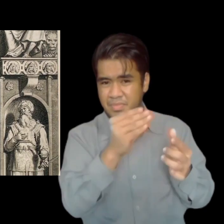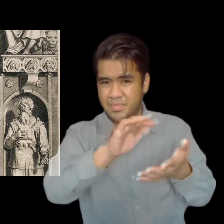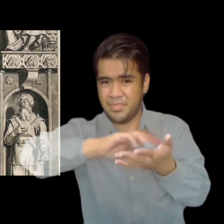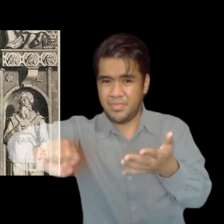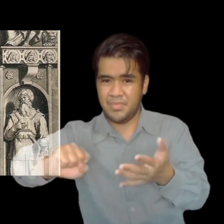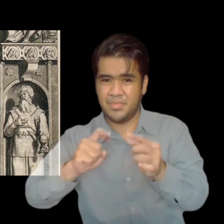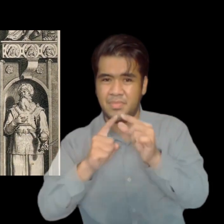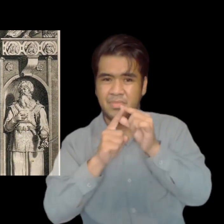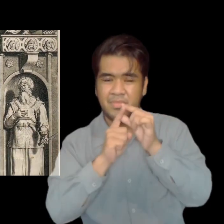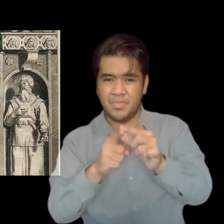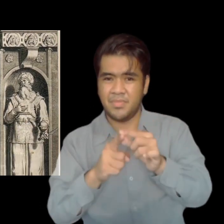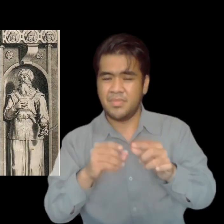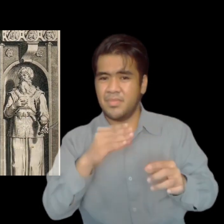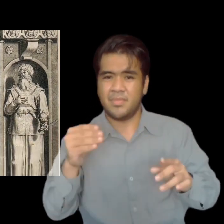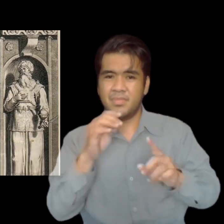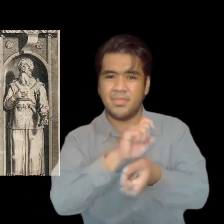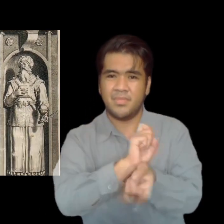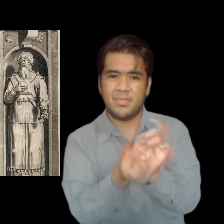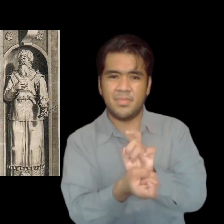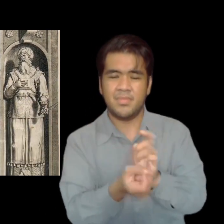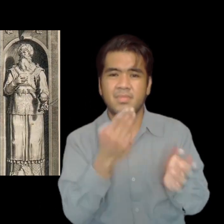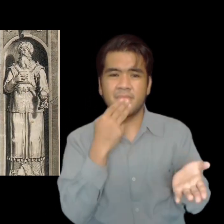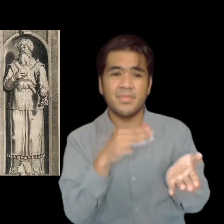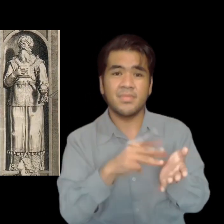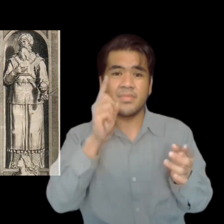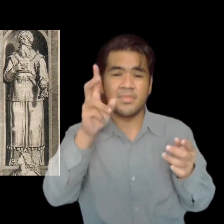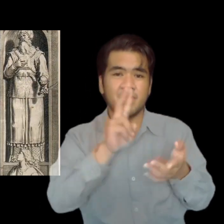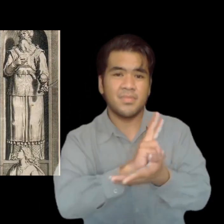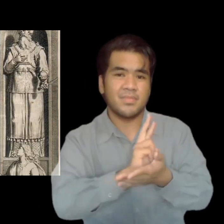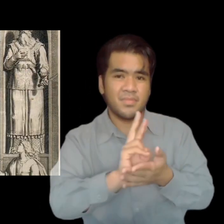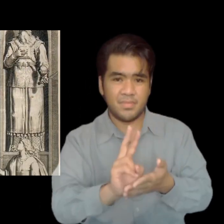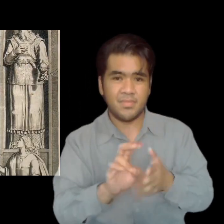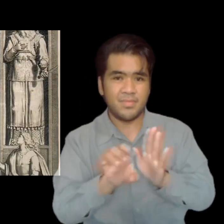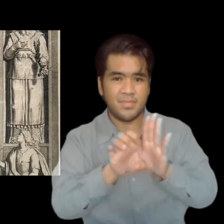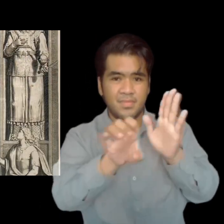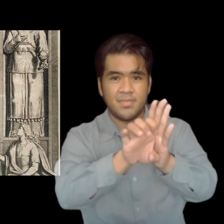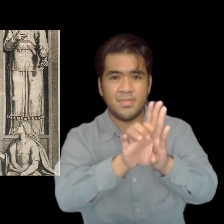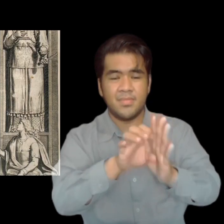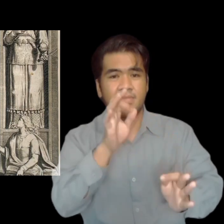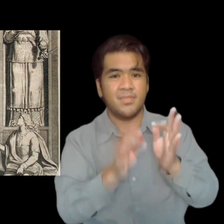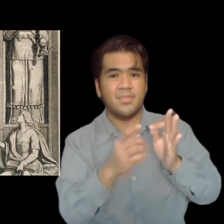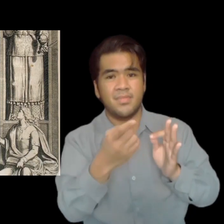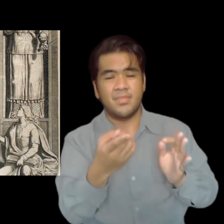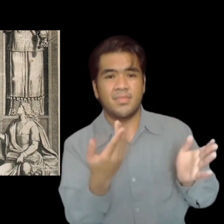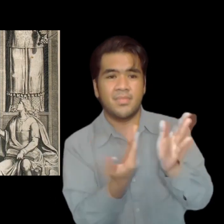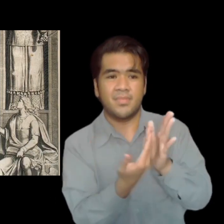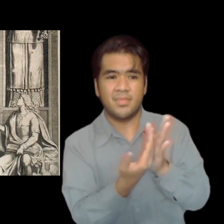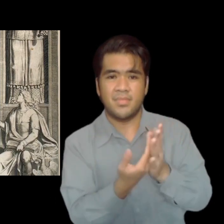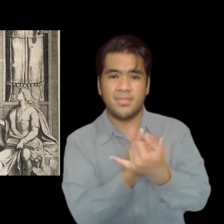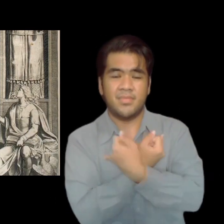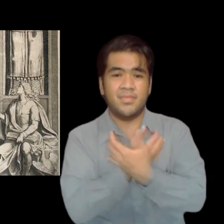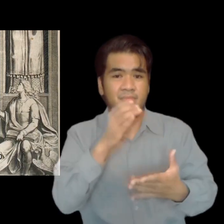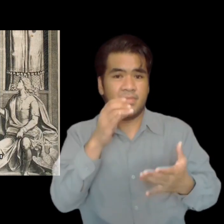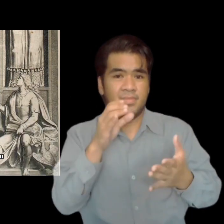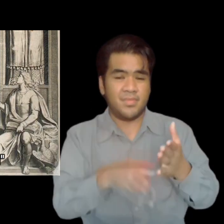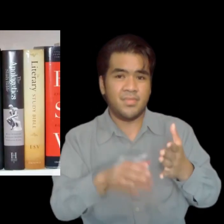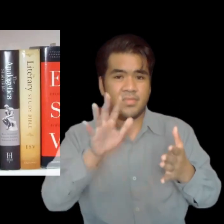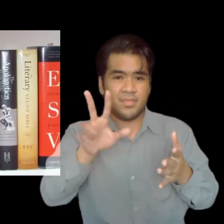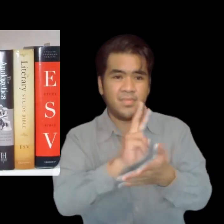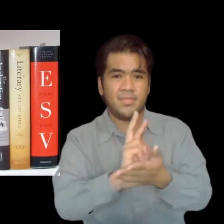this day, it is still the most ubiquitously used version all around the world. And it is considered as the authorized version of the Bible. And it was only